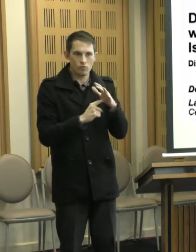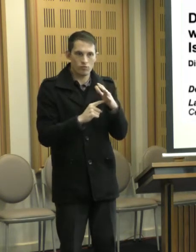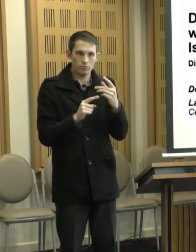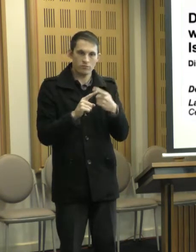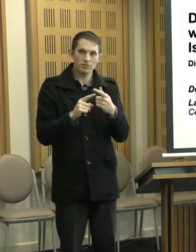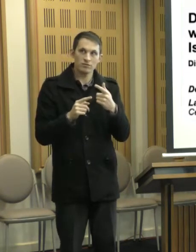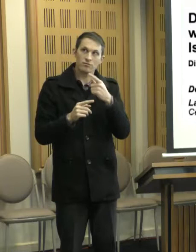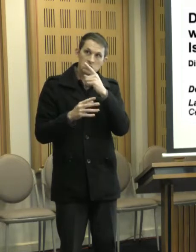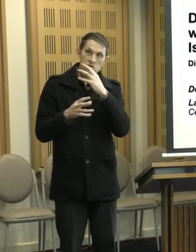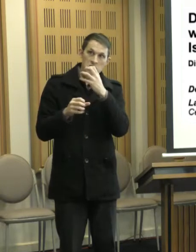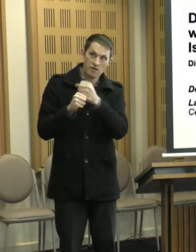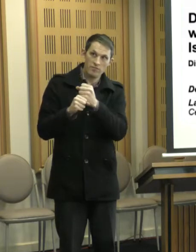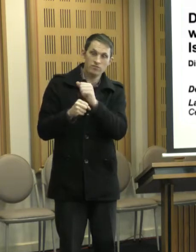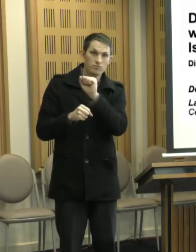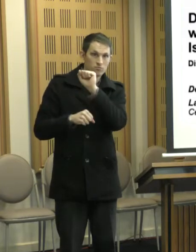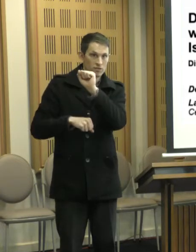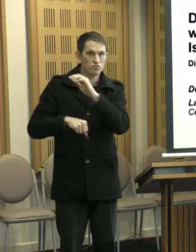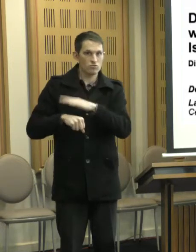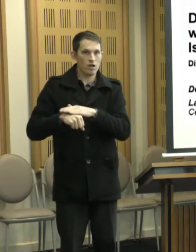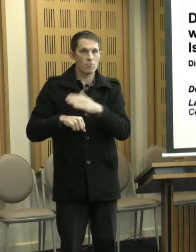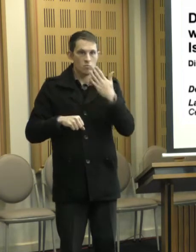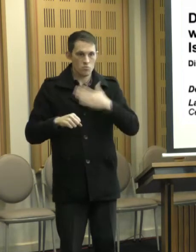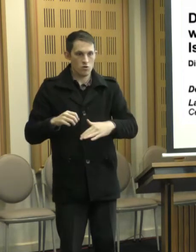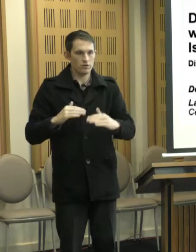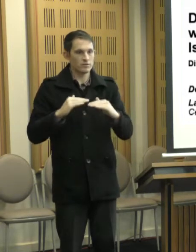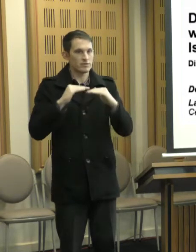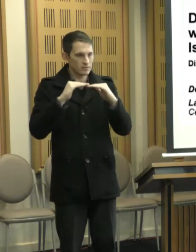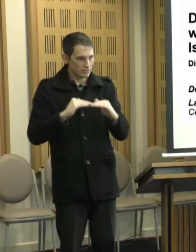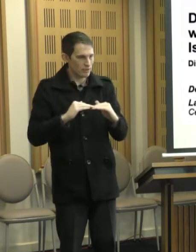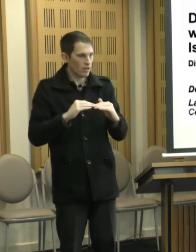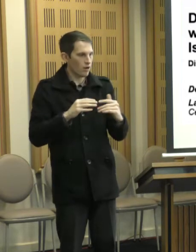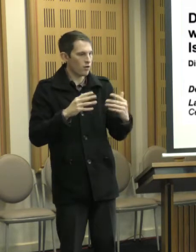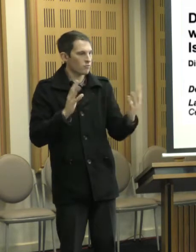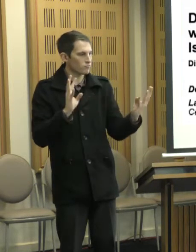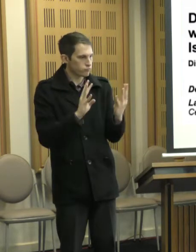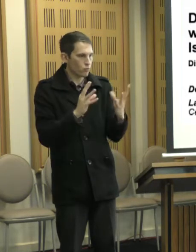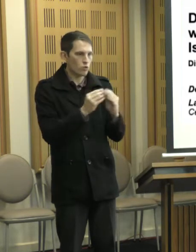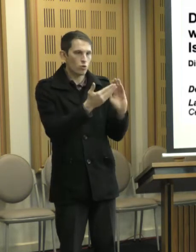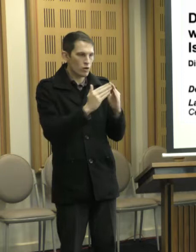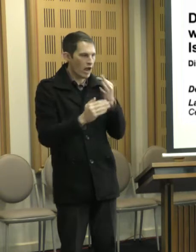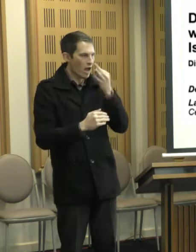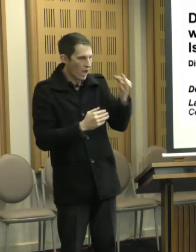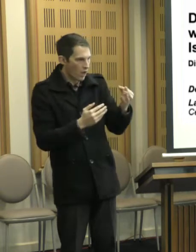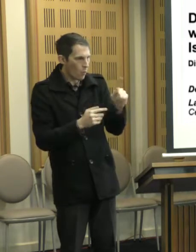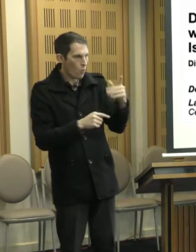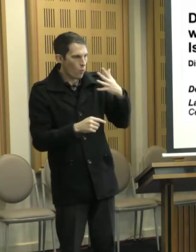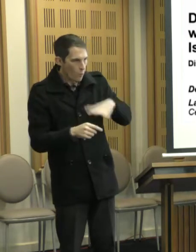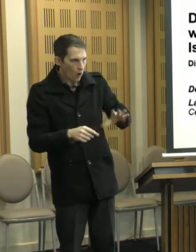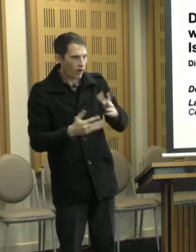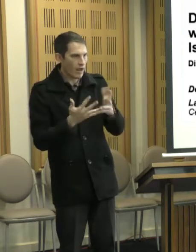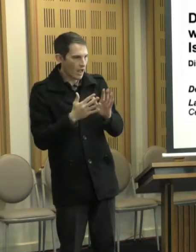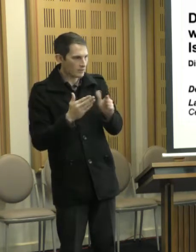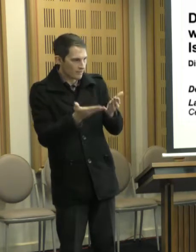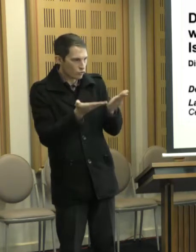to sit down and actually ask the community what they want. How will, how will we deliver services? How will we help you and your families